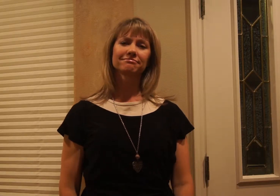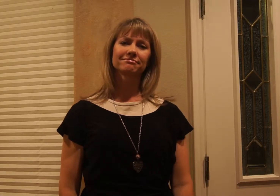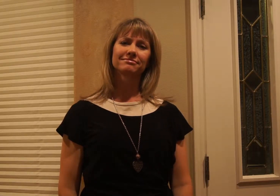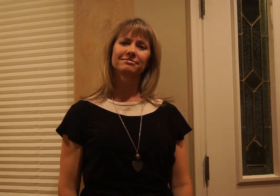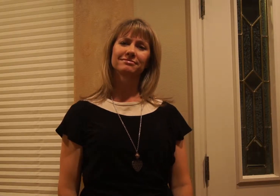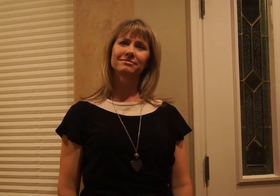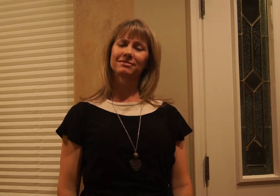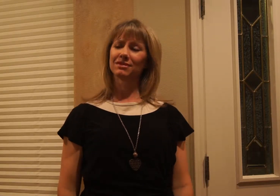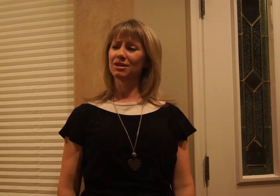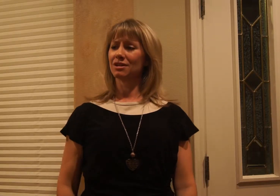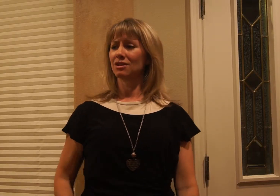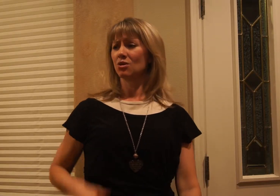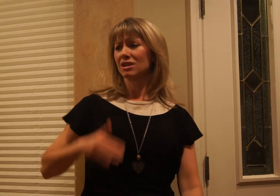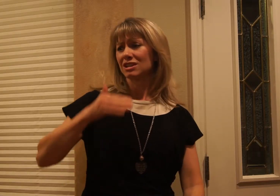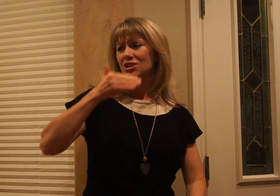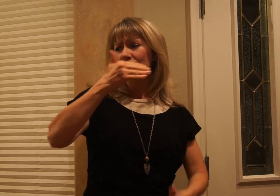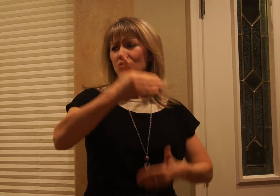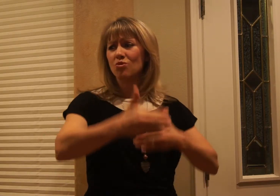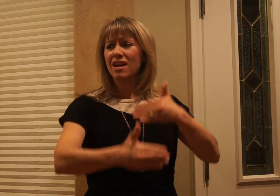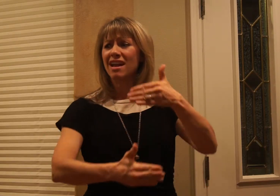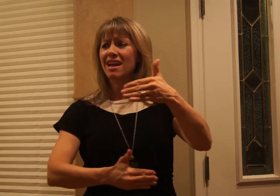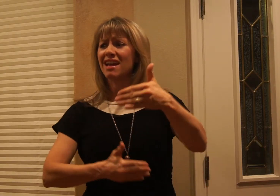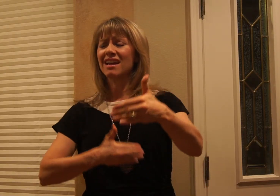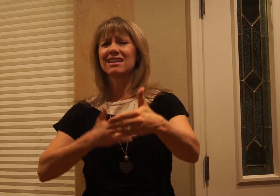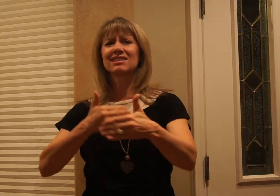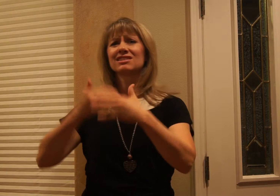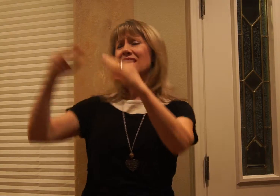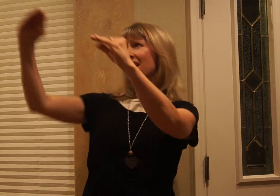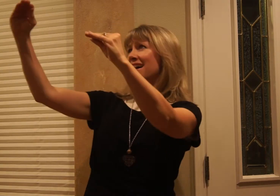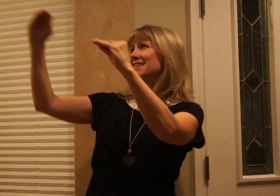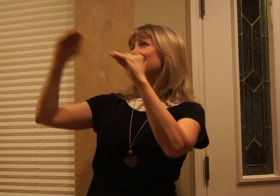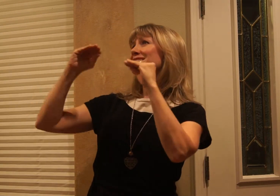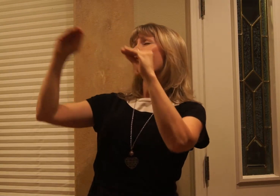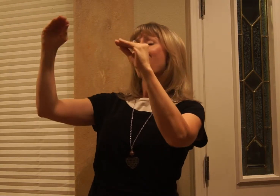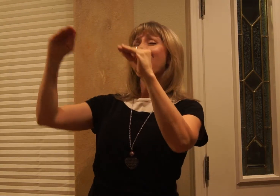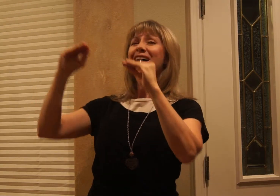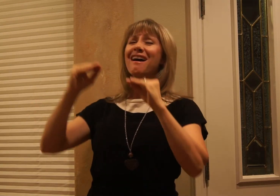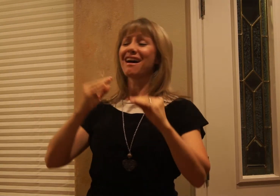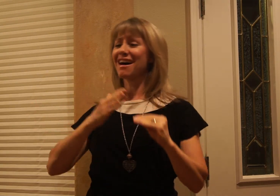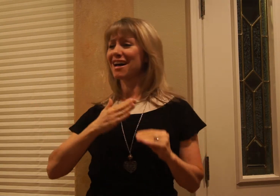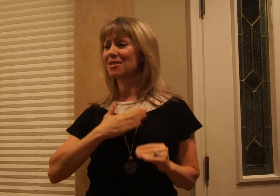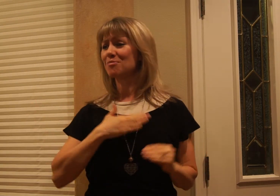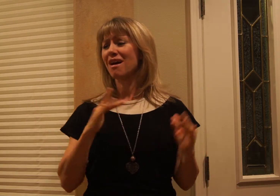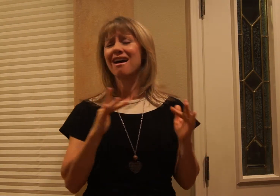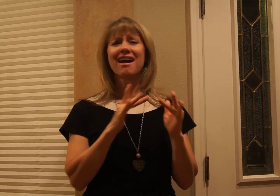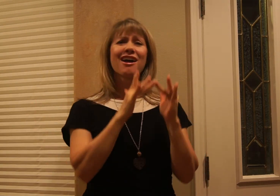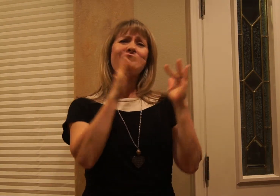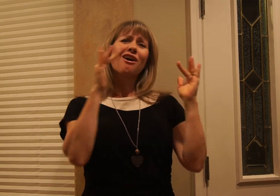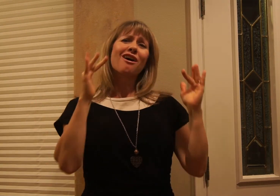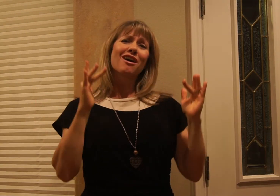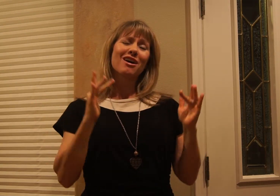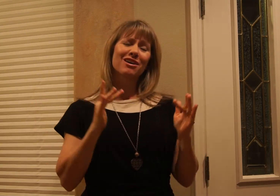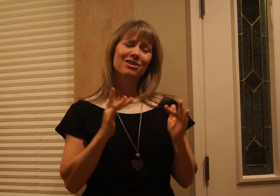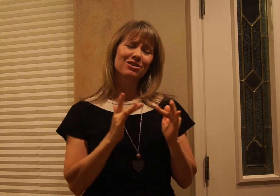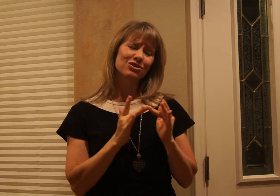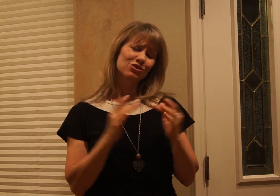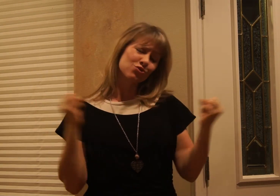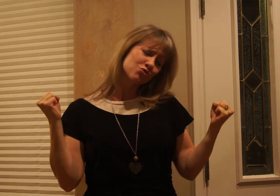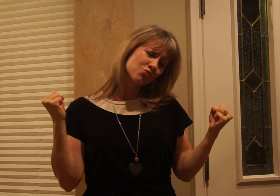T'was grace that taught my heart to